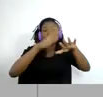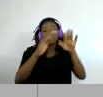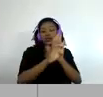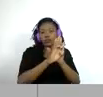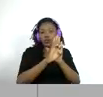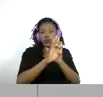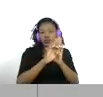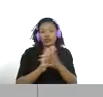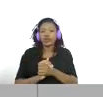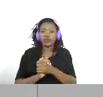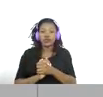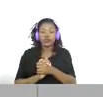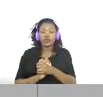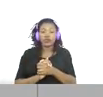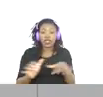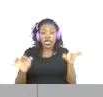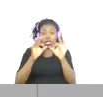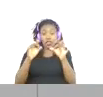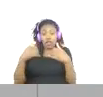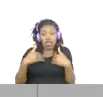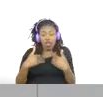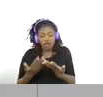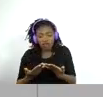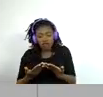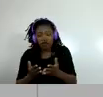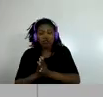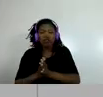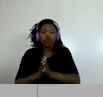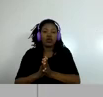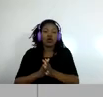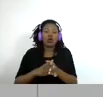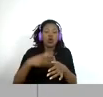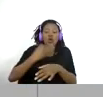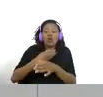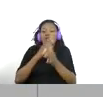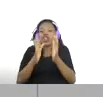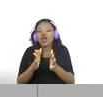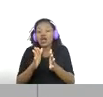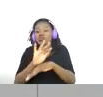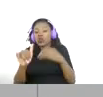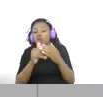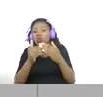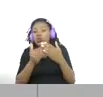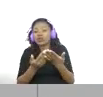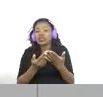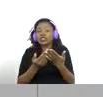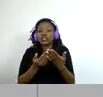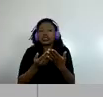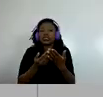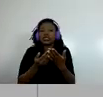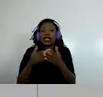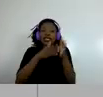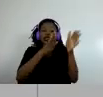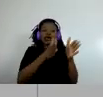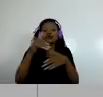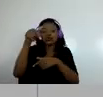And if they are owners, or if they are cooperative, heads of cooperatives here, if you do not